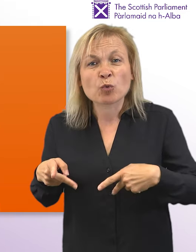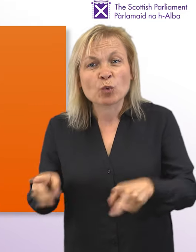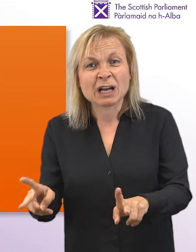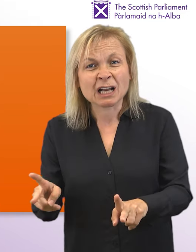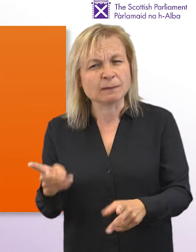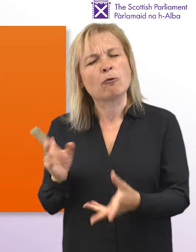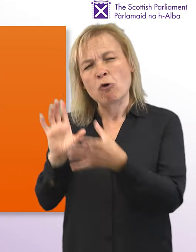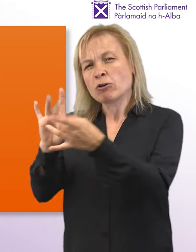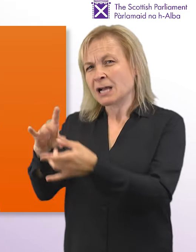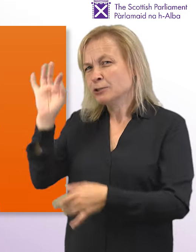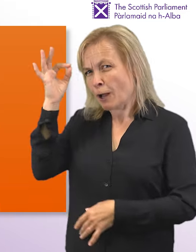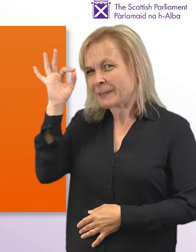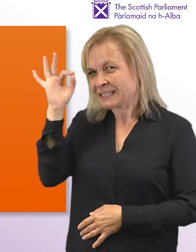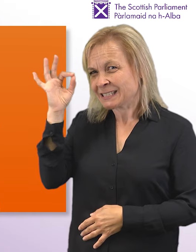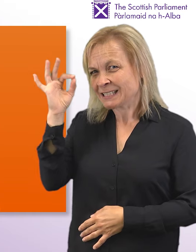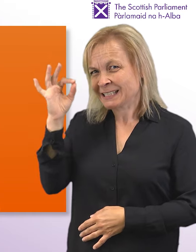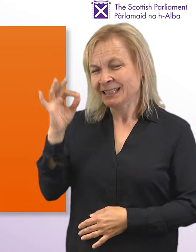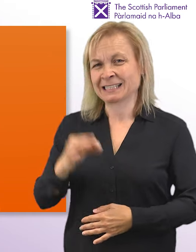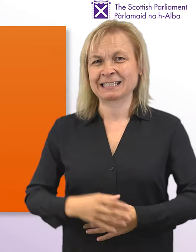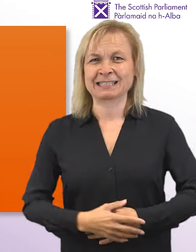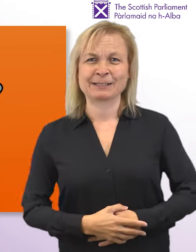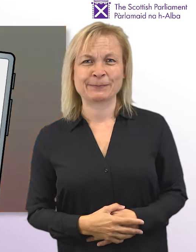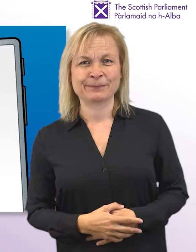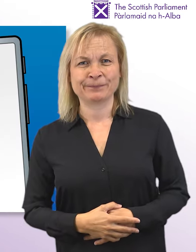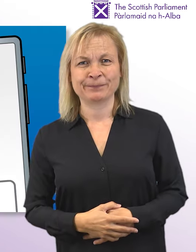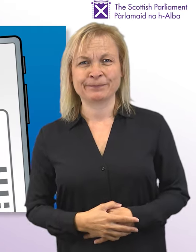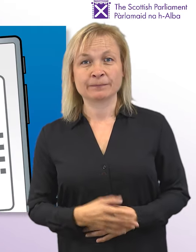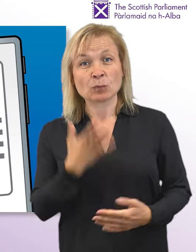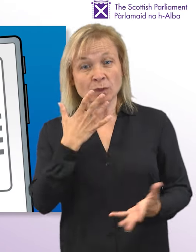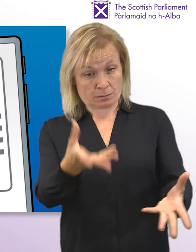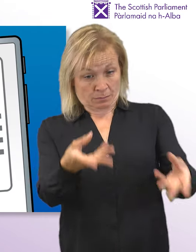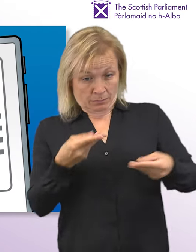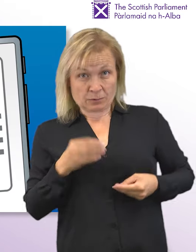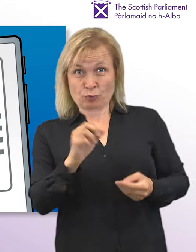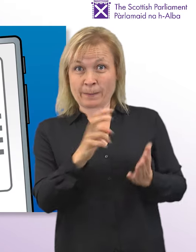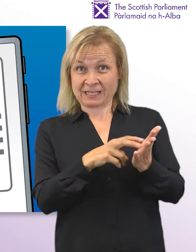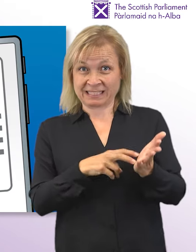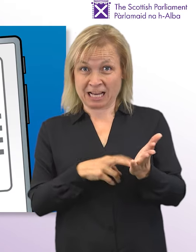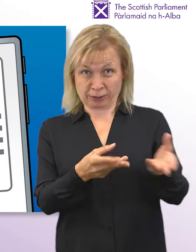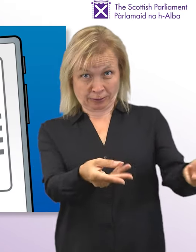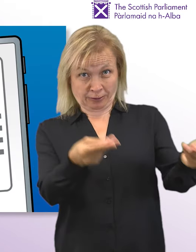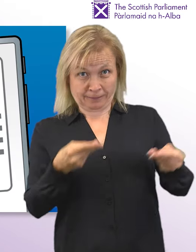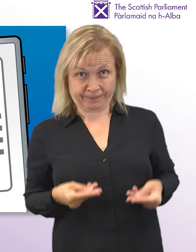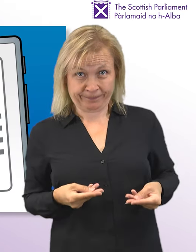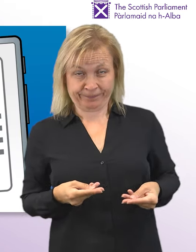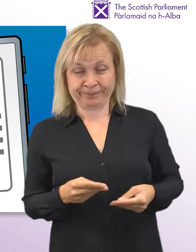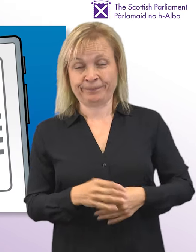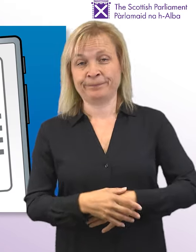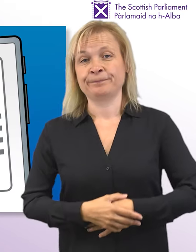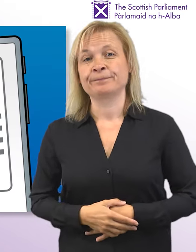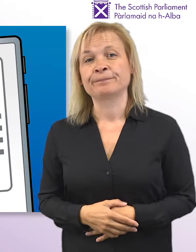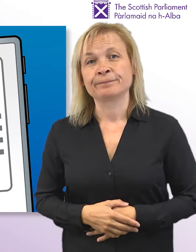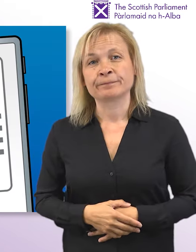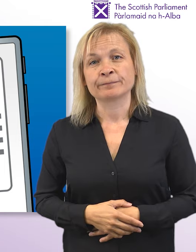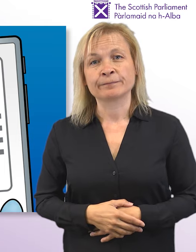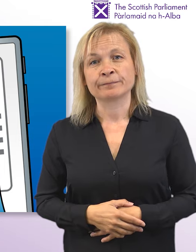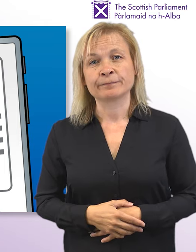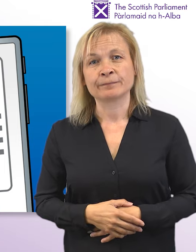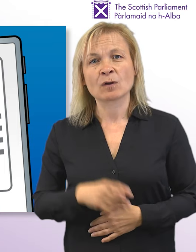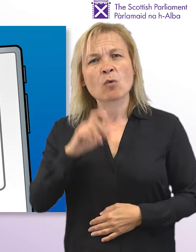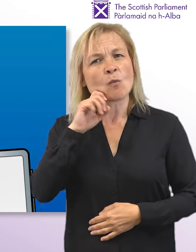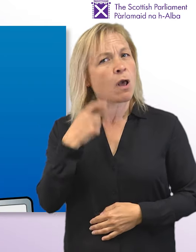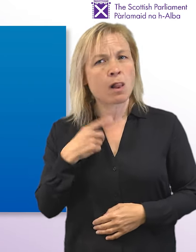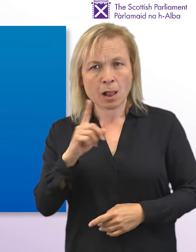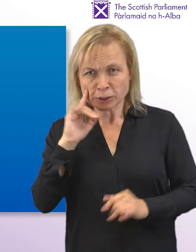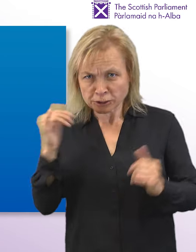If you wish to submit it in another format, contact the committee clerks. Once we receive your petition, the